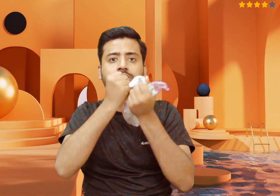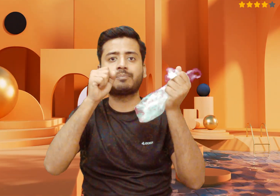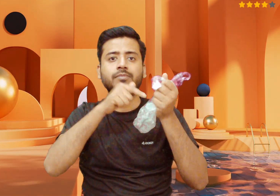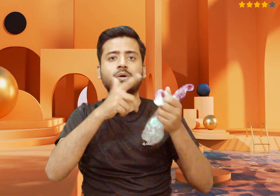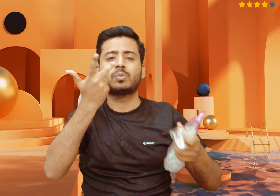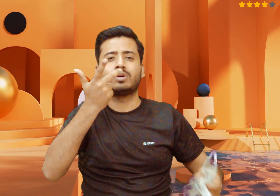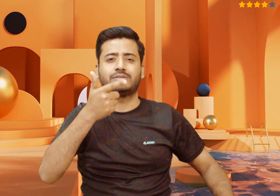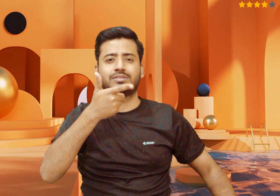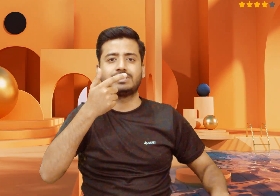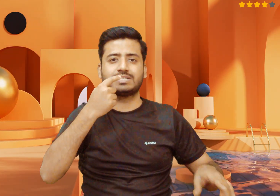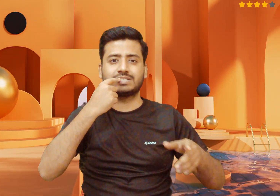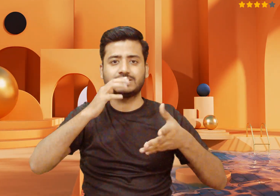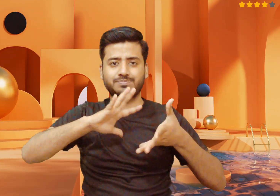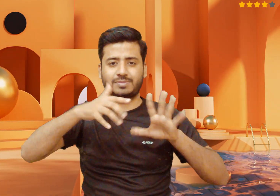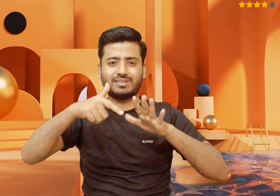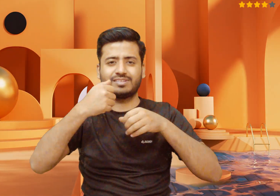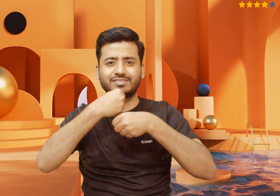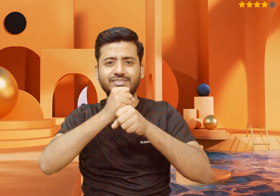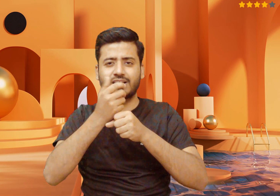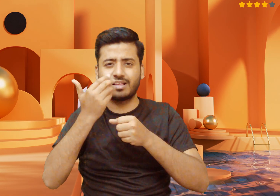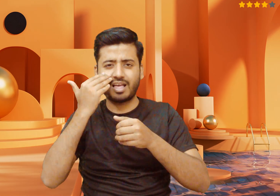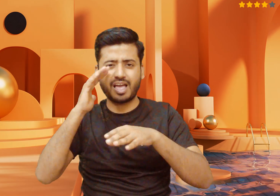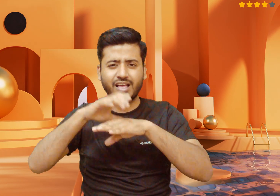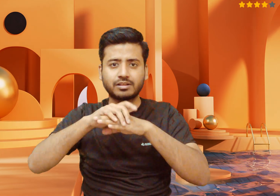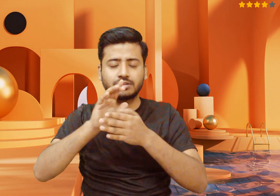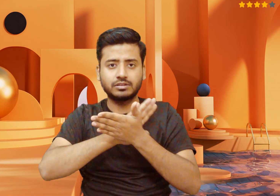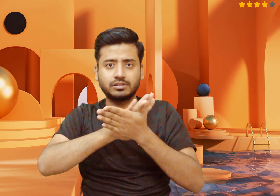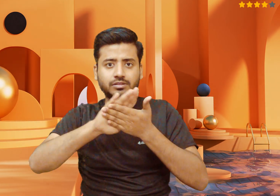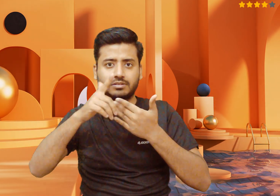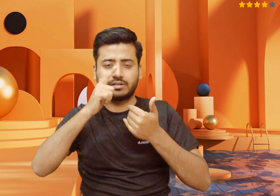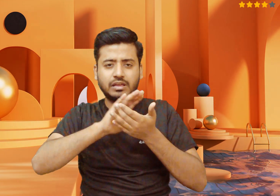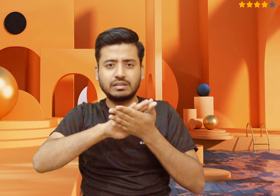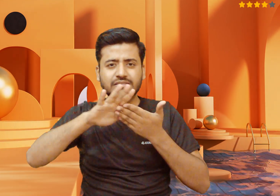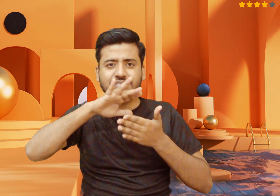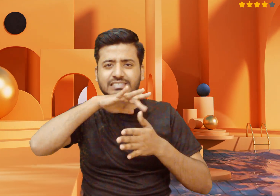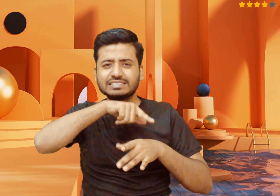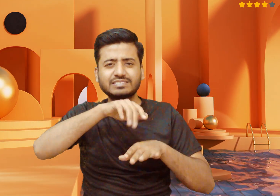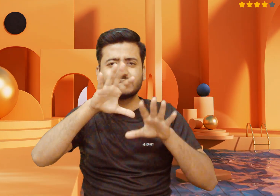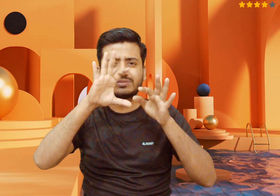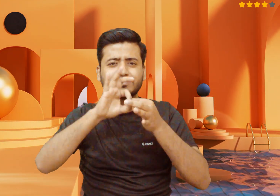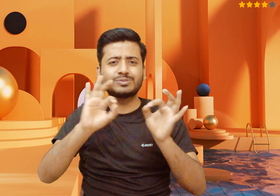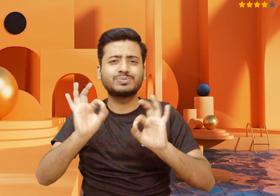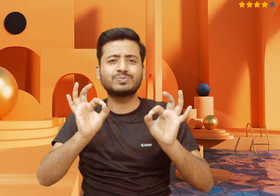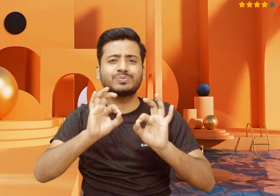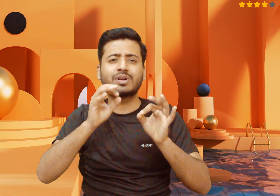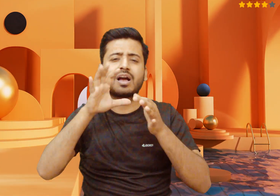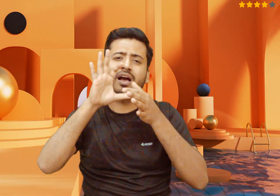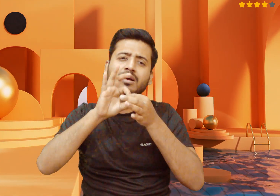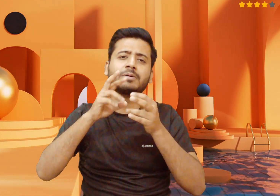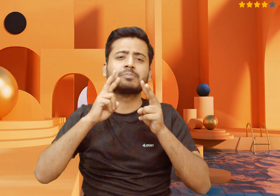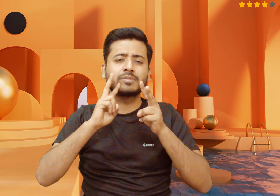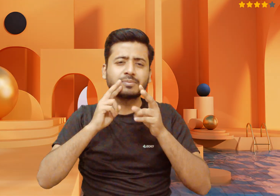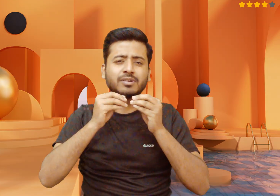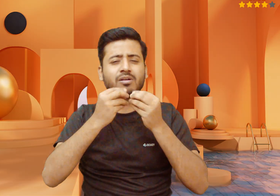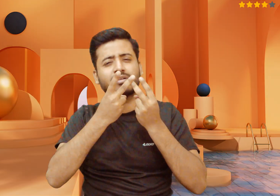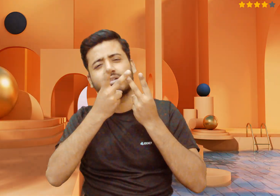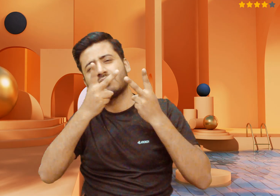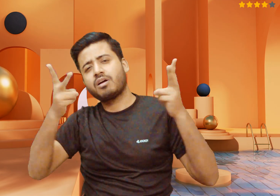plastic items can contain toxic chemicals like phthalates, flame retardants, and heavy metals, which can leach into the environment and